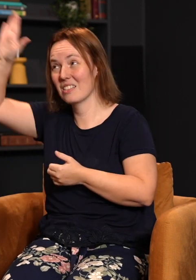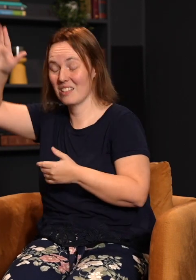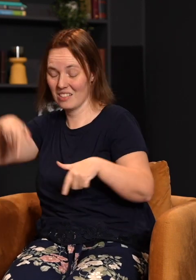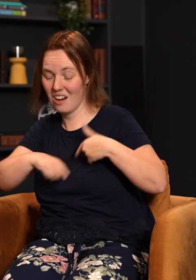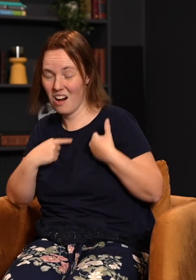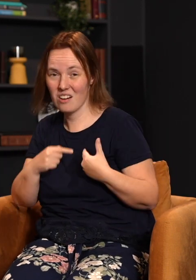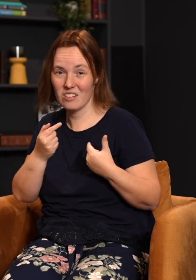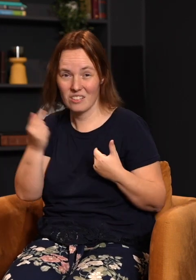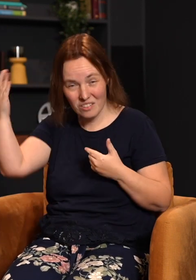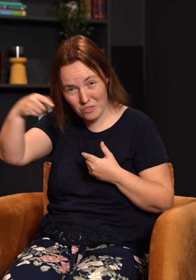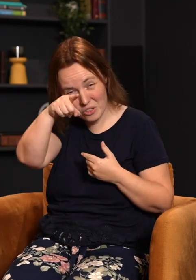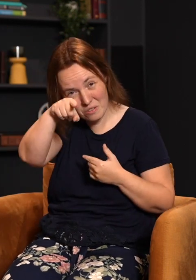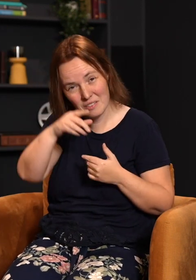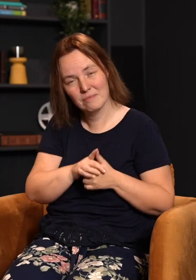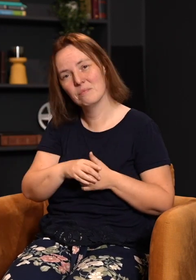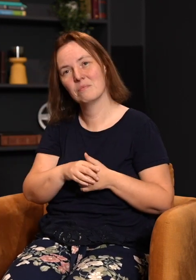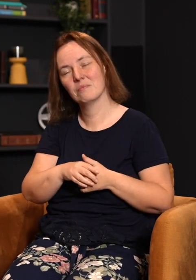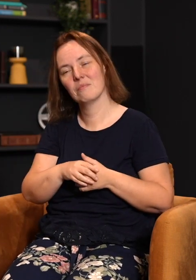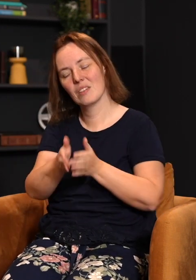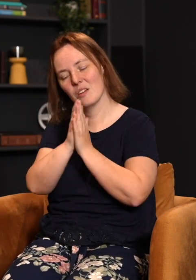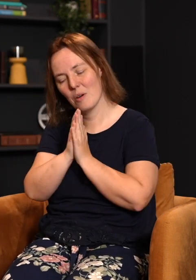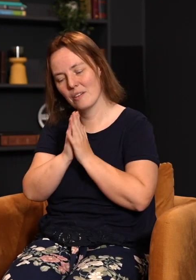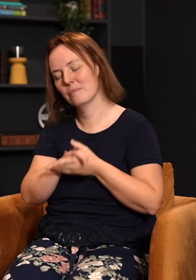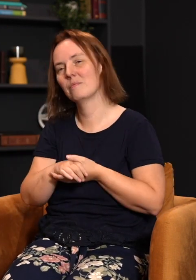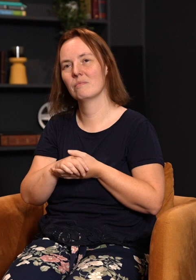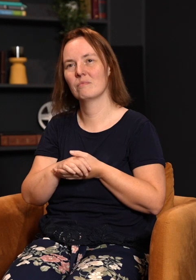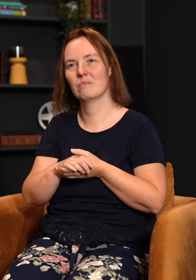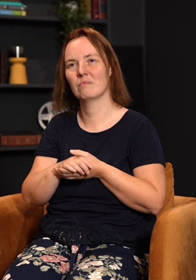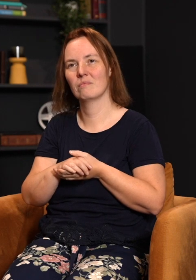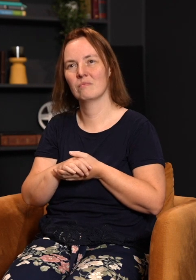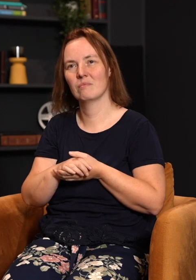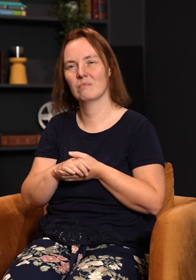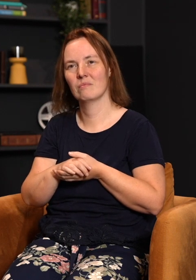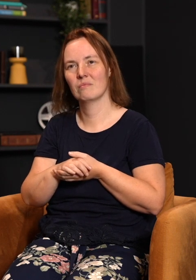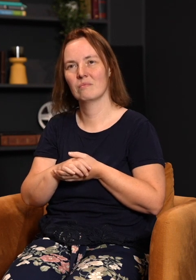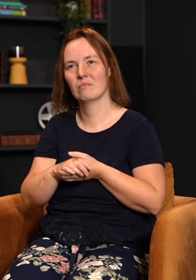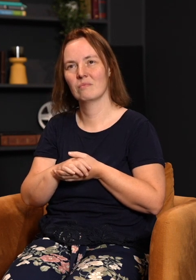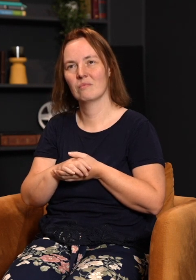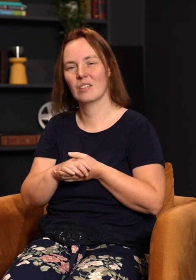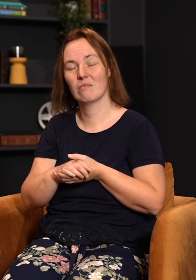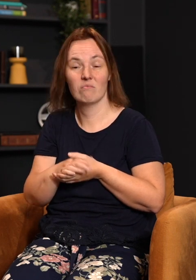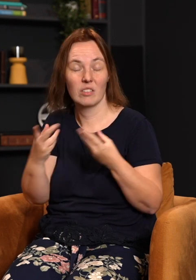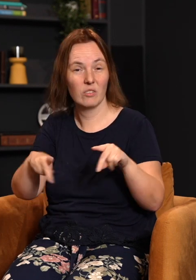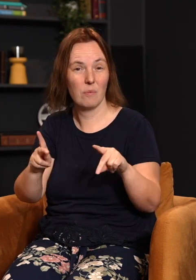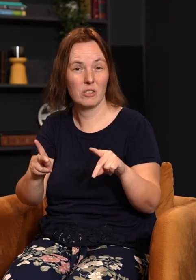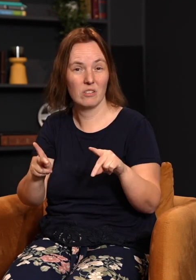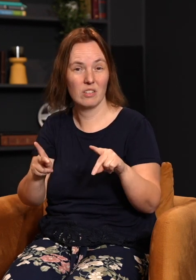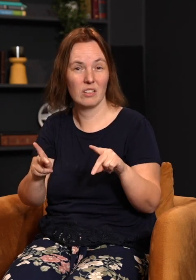That's his heart toward you. Would you bow your head with me? I know I've gone along this morning. But every head bowed. I just want to give you an opportunity before we